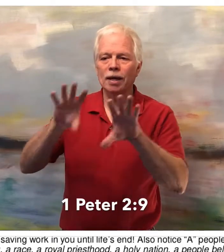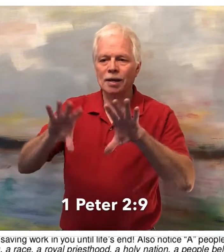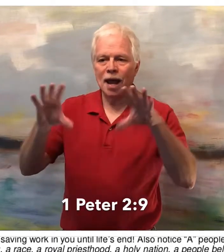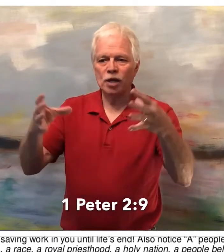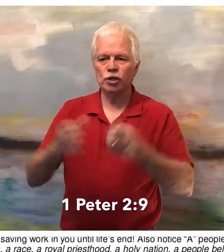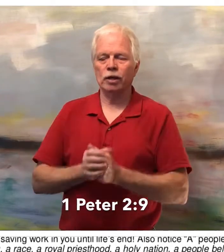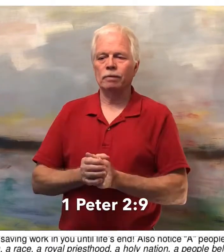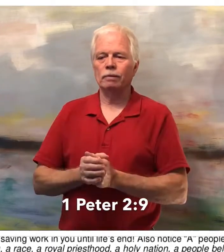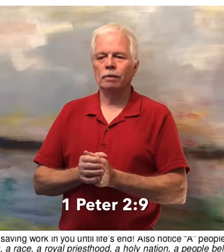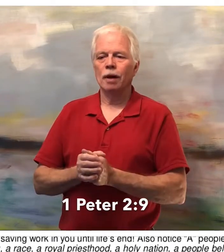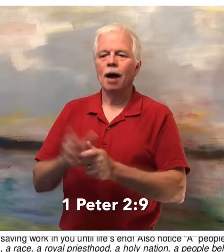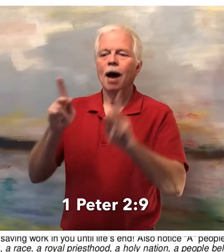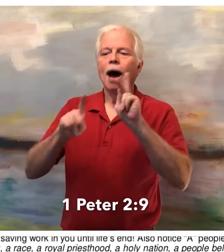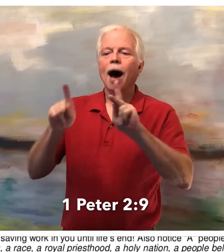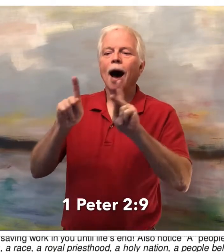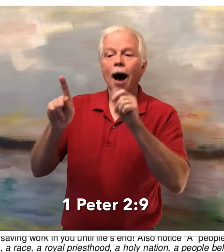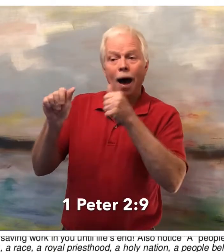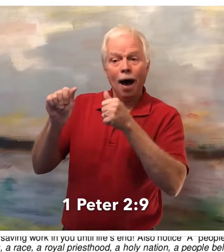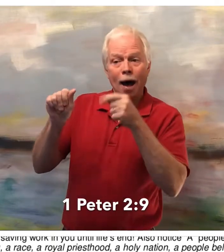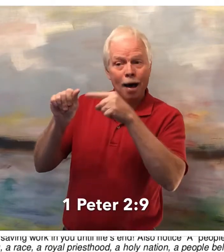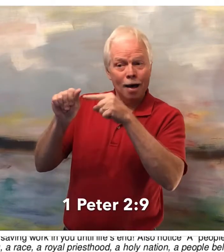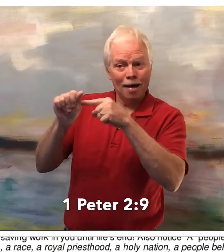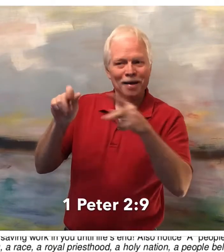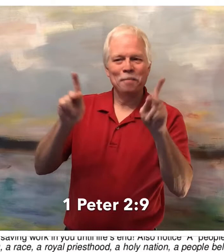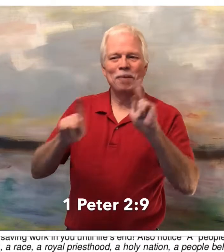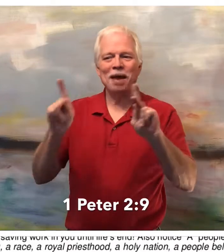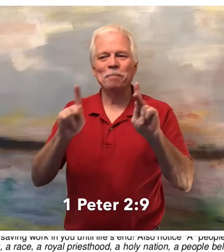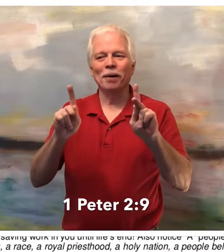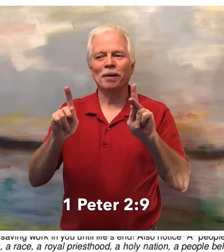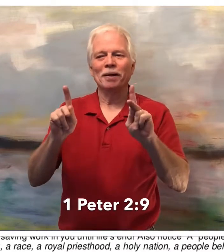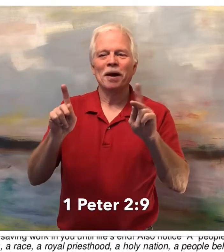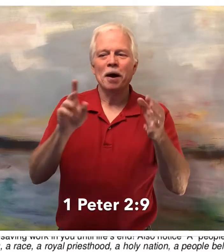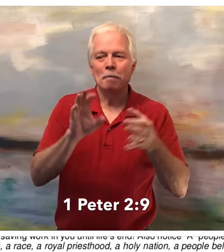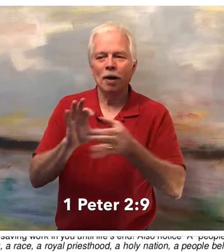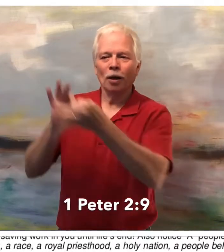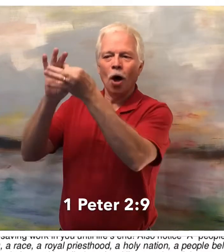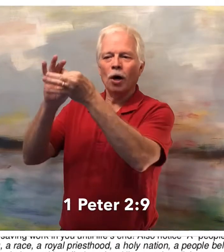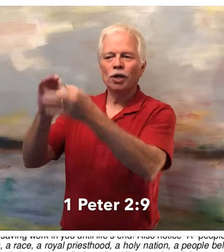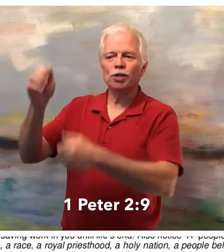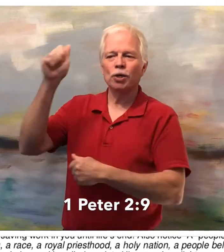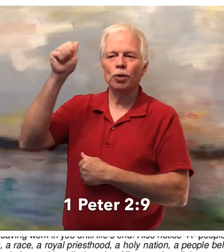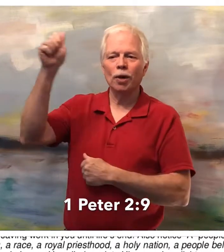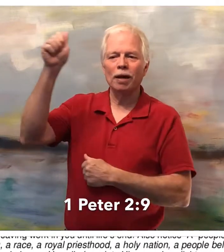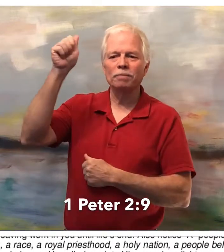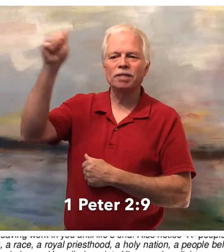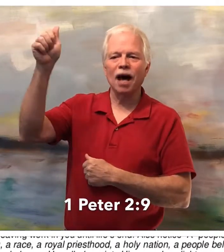nation. A people belonging to himself.